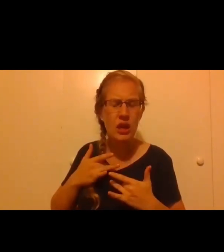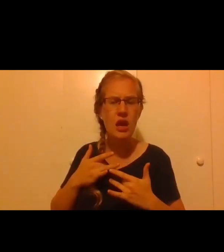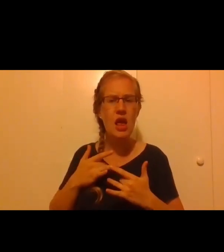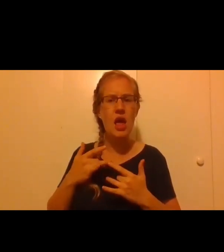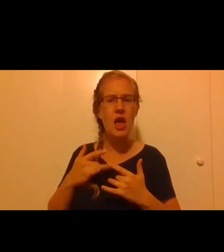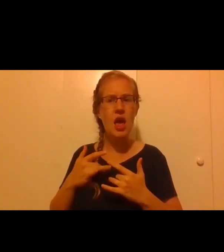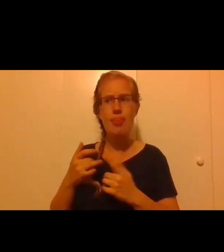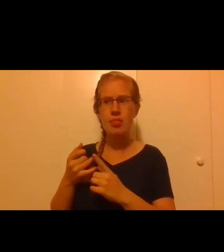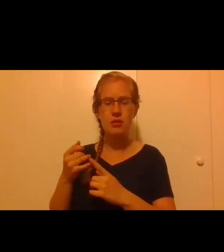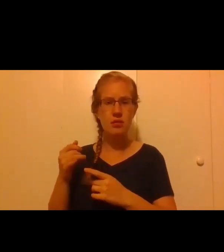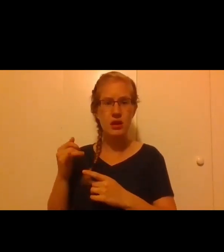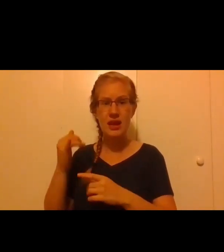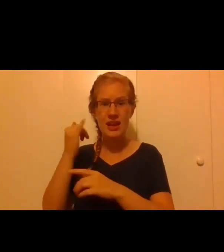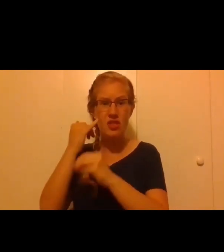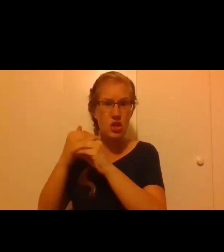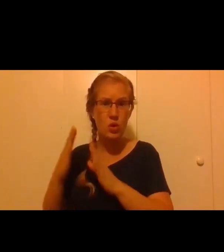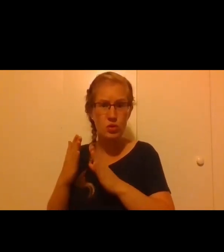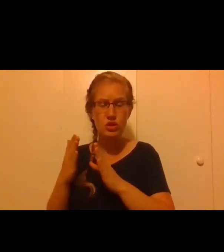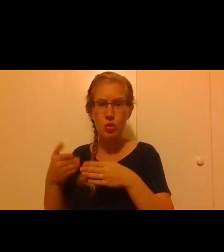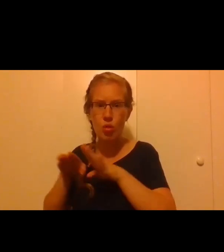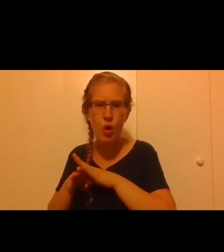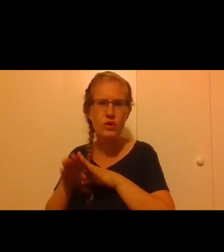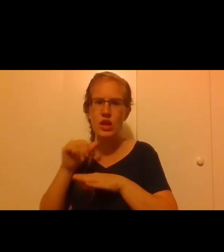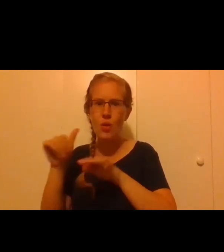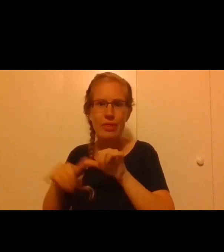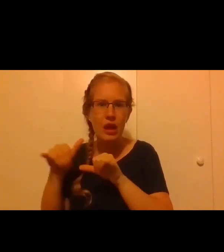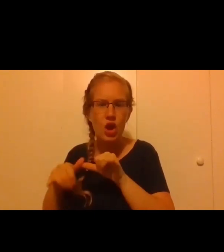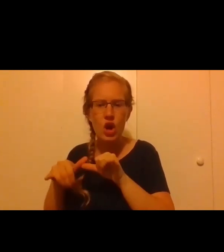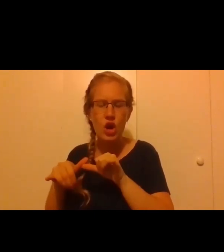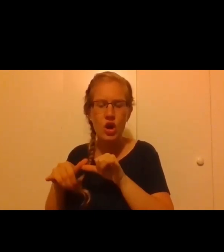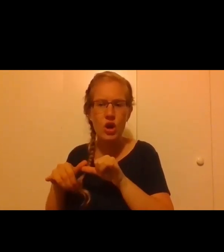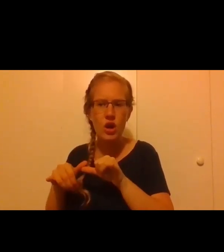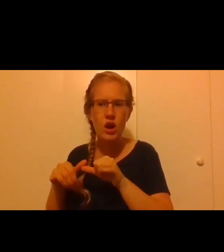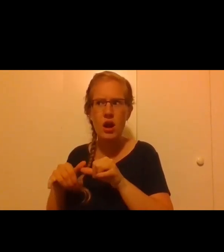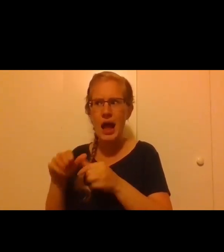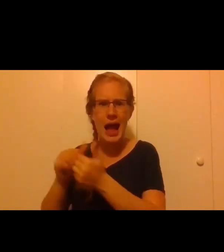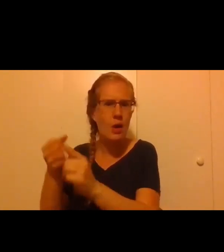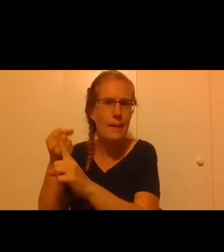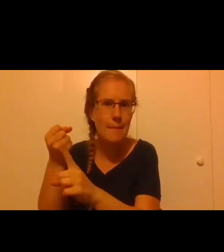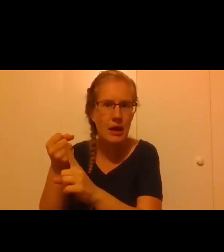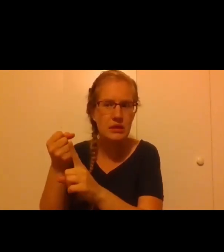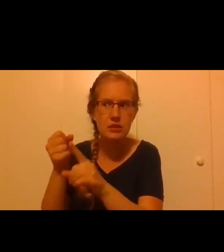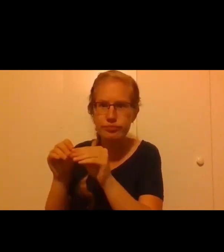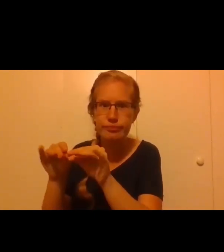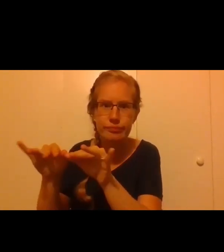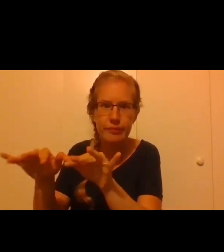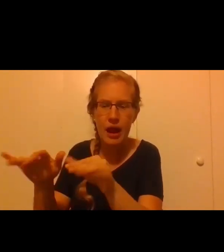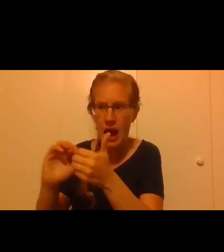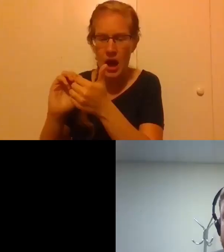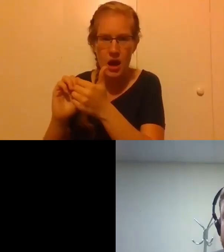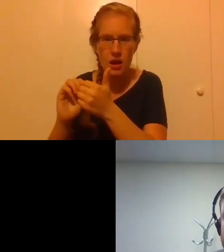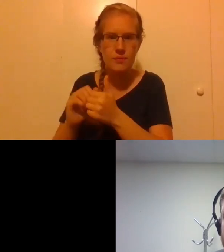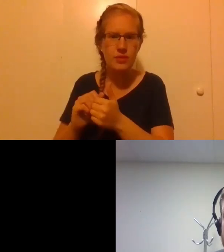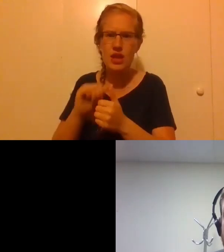are when theologians don't do that kind of work or aren't given the kind of the opportunity for those kinds of